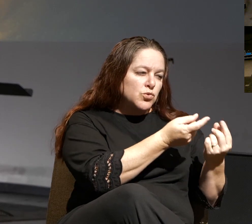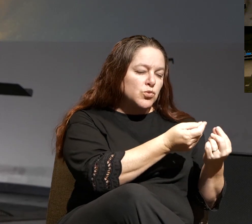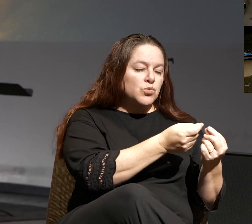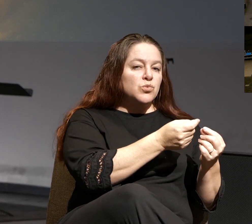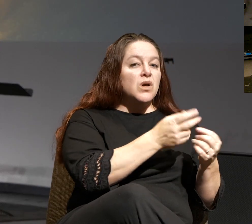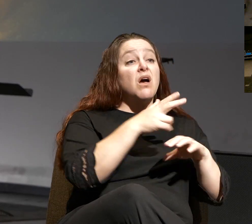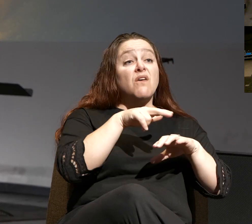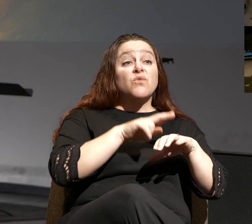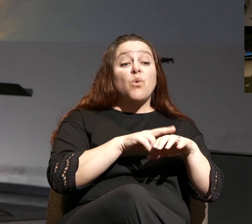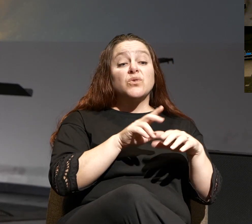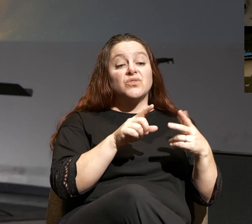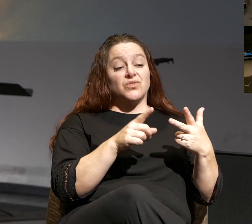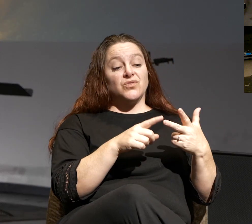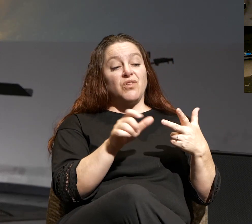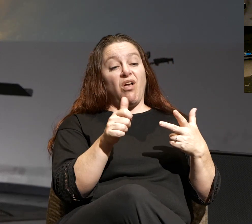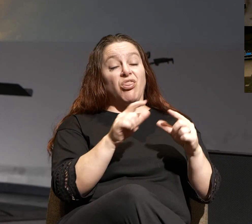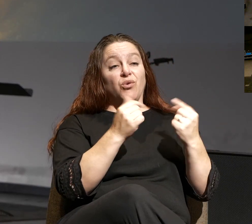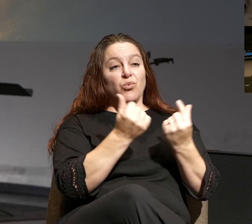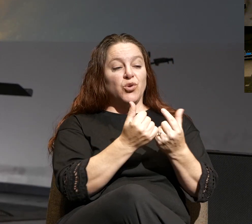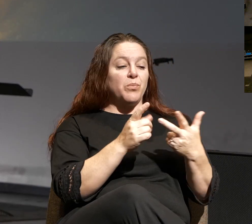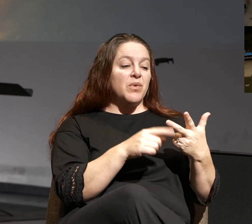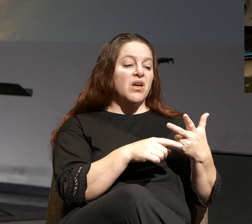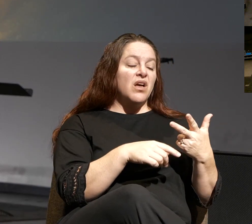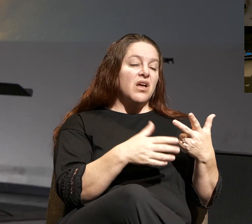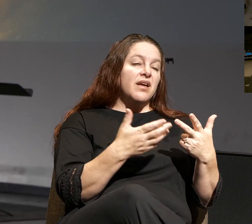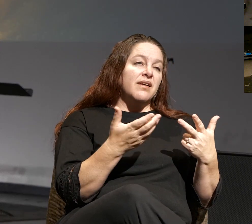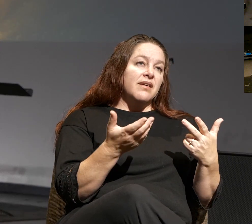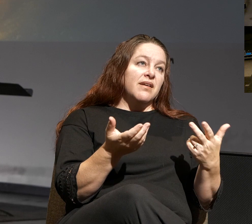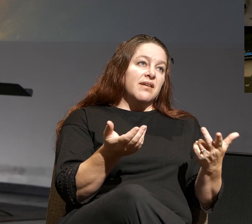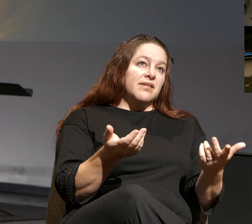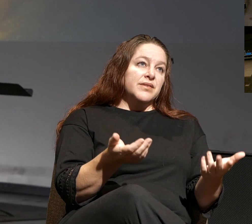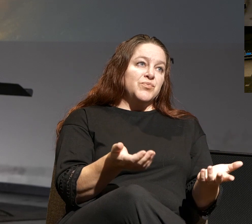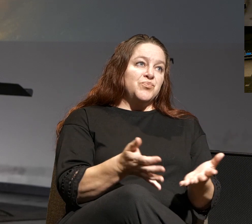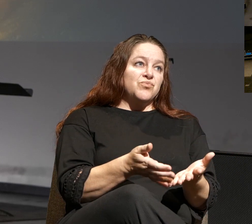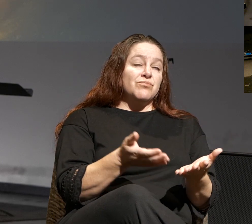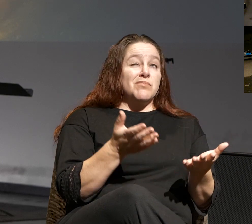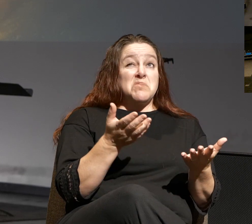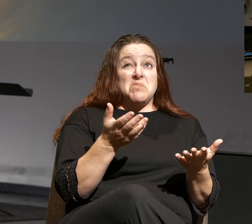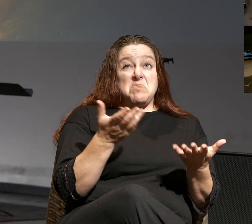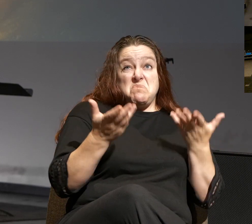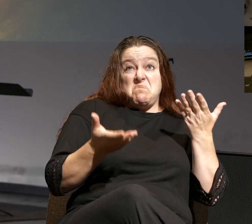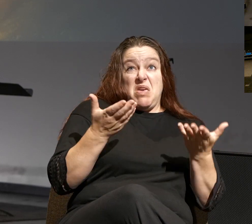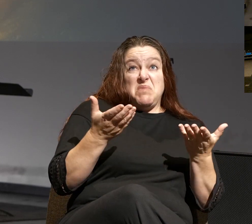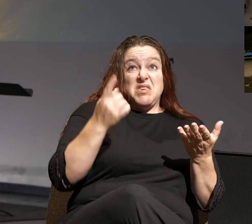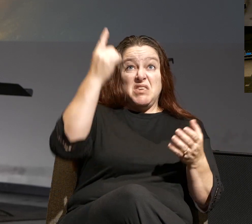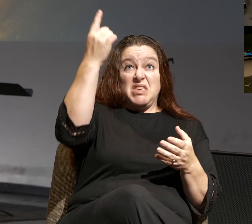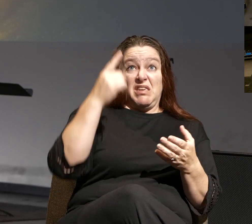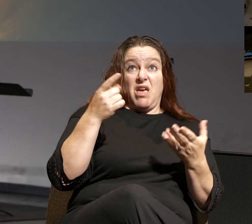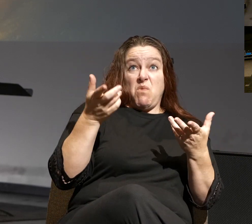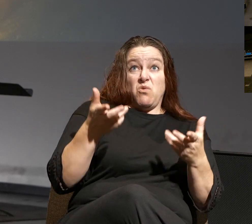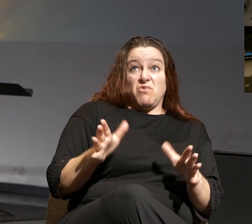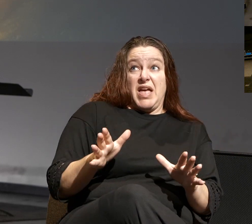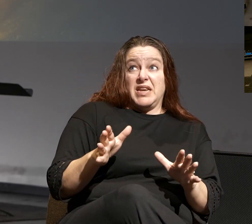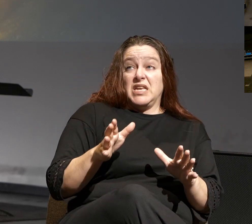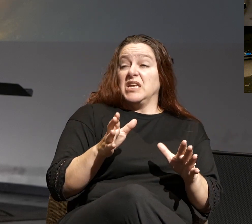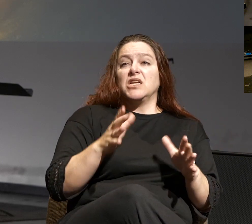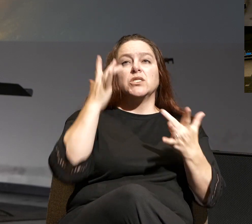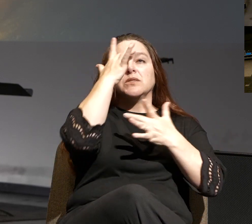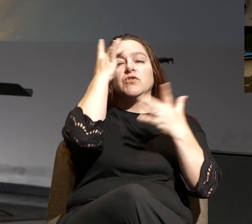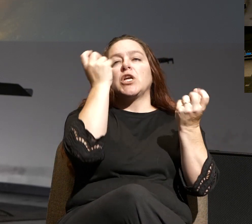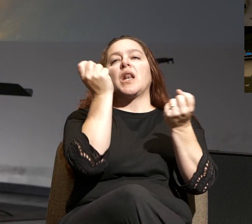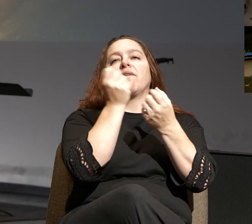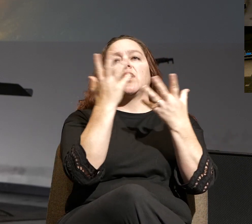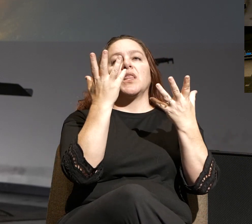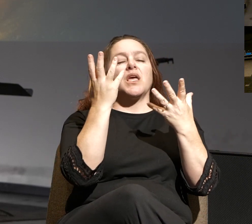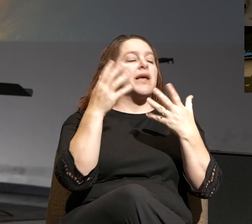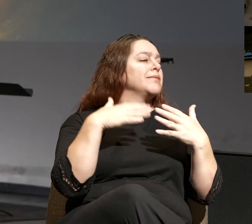of course, there's even that last group that says, you know, maybe it's already happened, maybe it's not, but let's forget everything we've ever learned